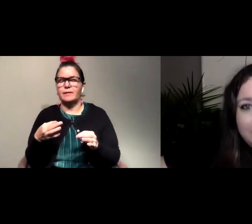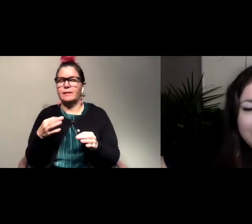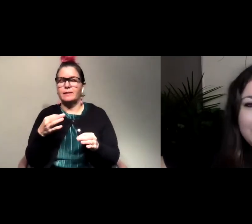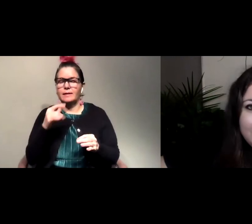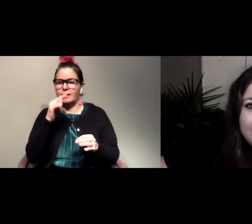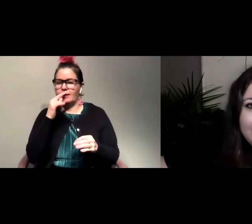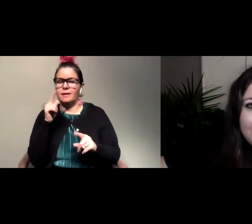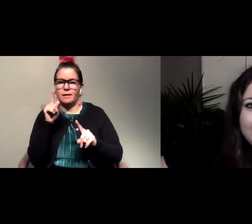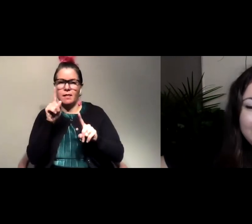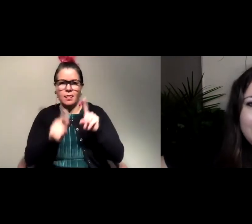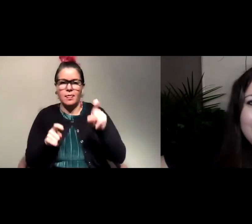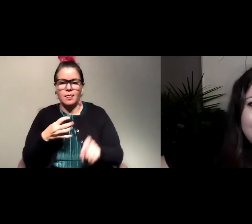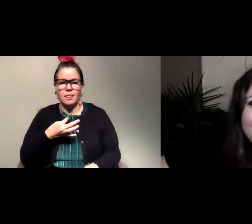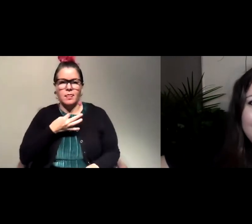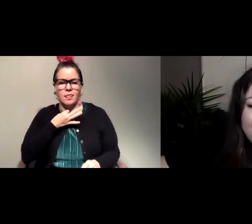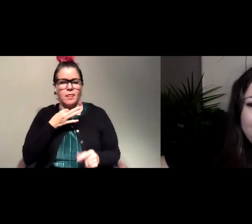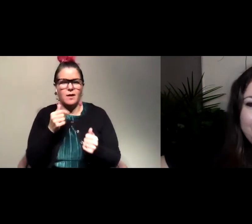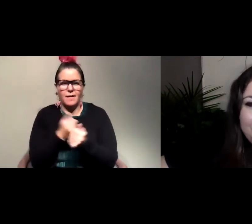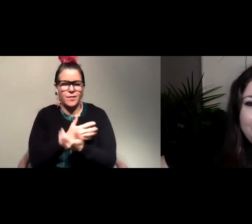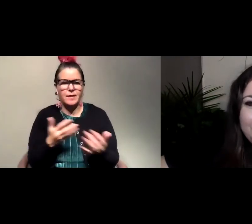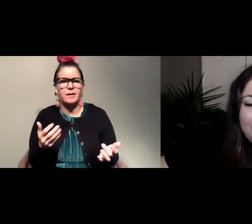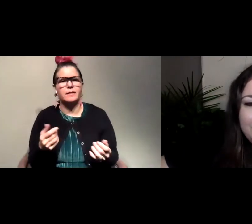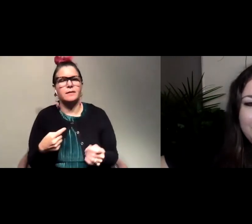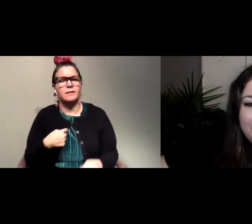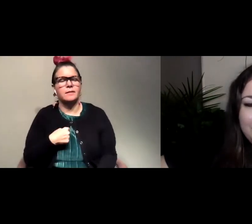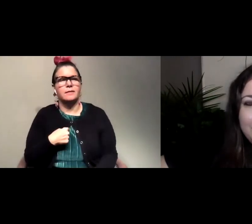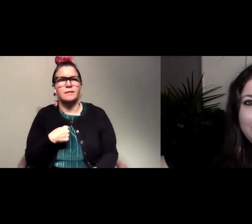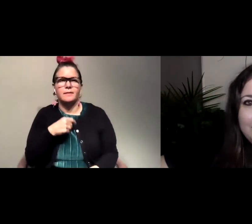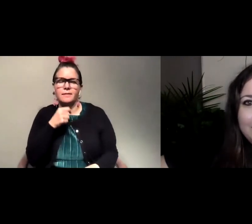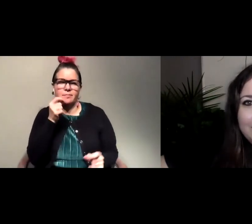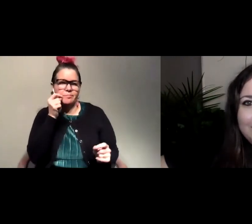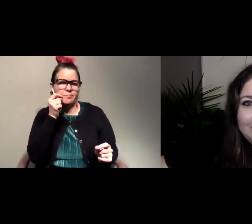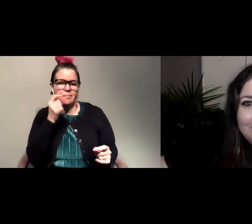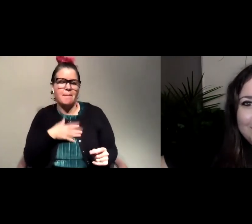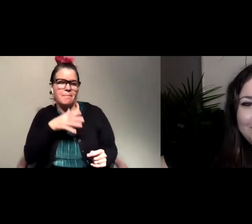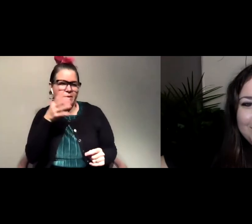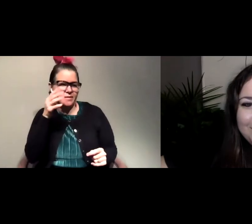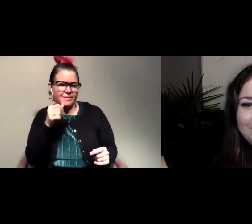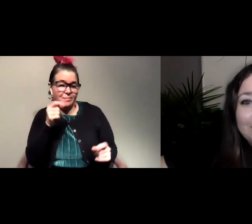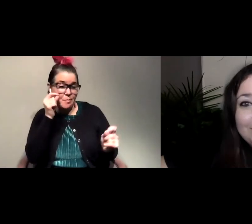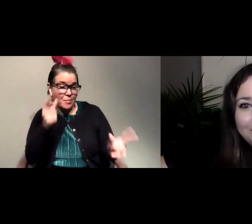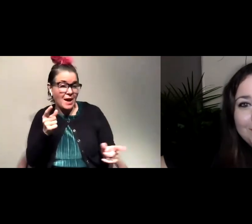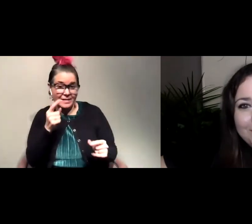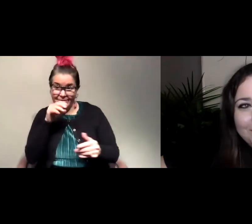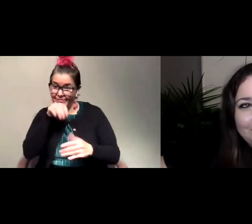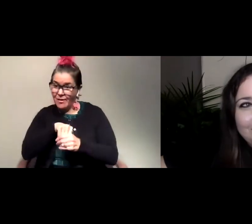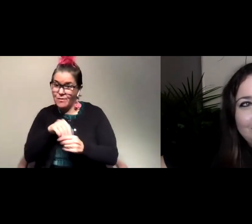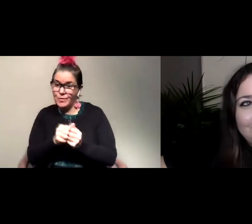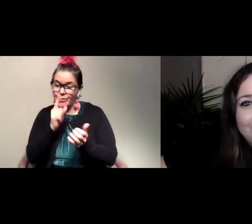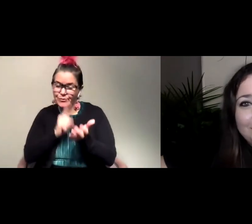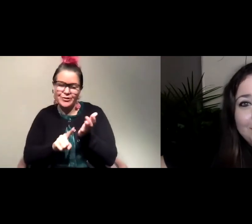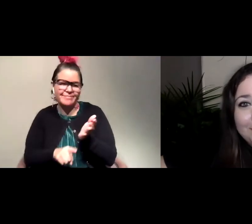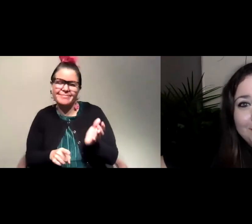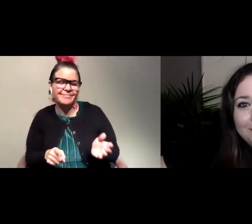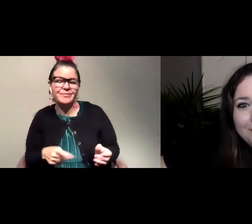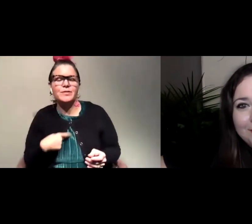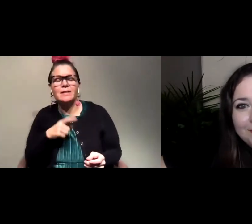about everything, um, so I didn't really surprise my parents at all that I went into research. They had no idea what kind